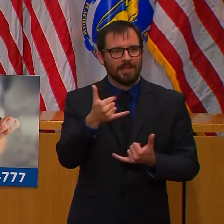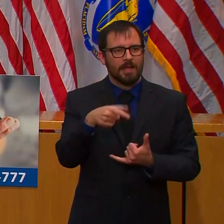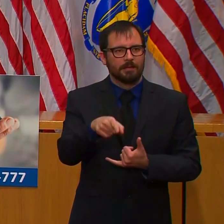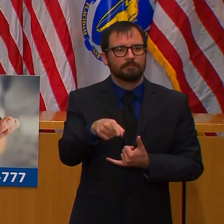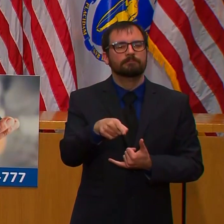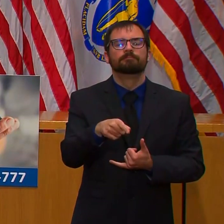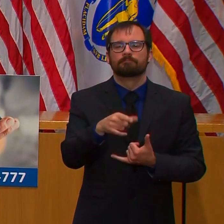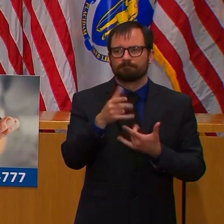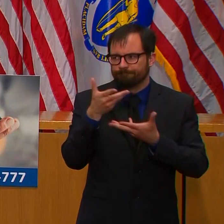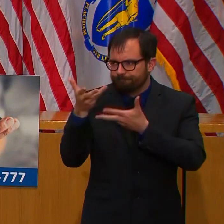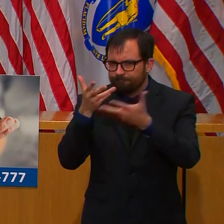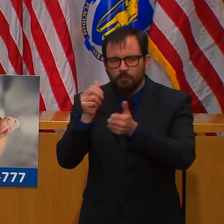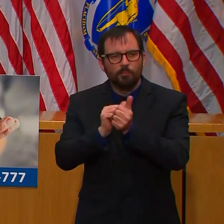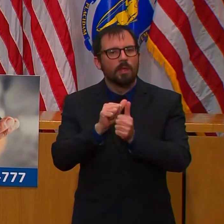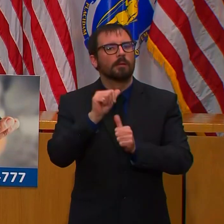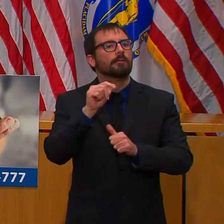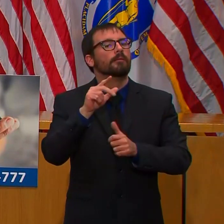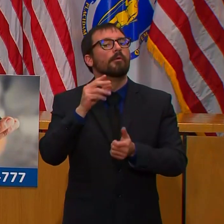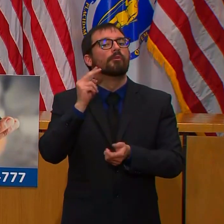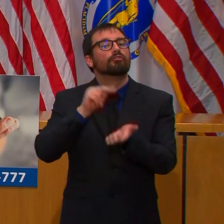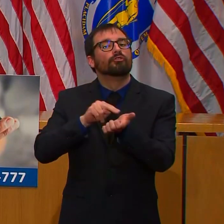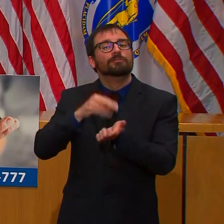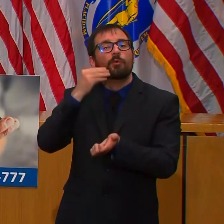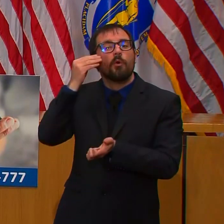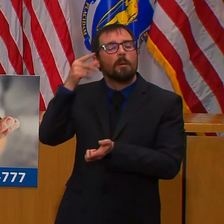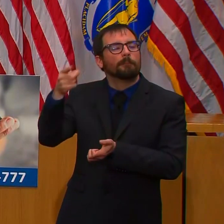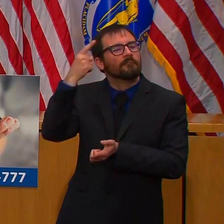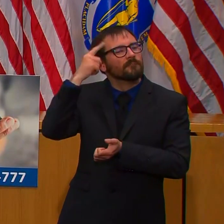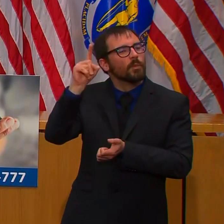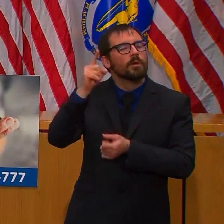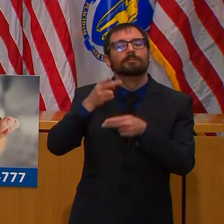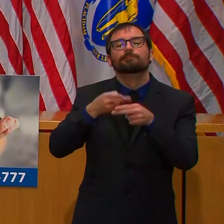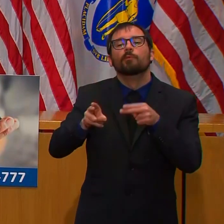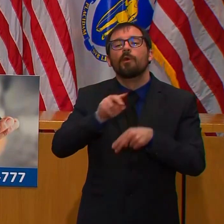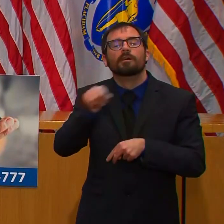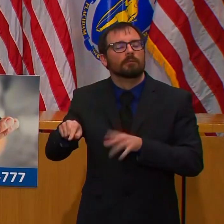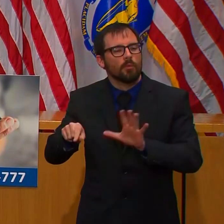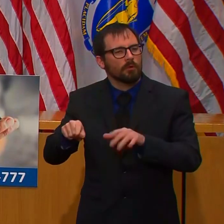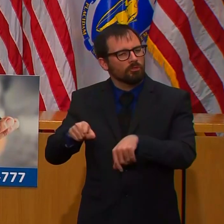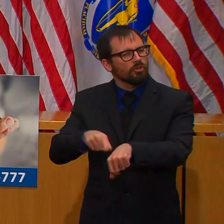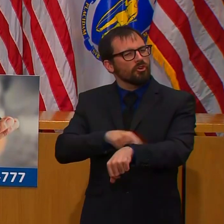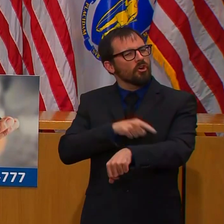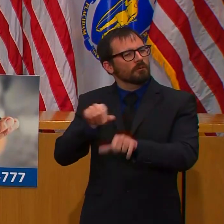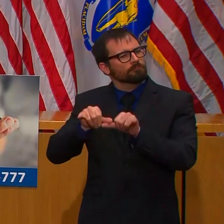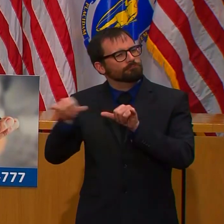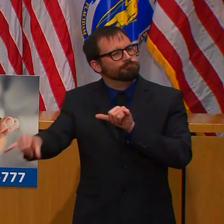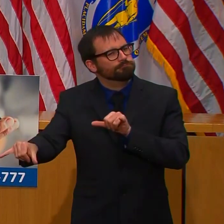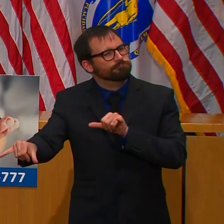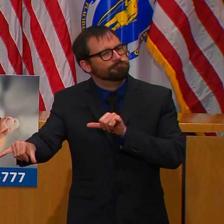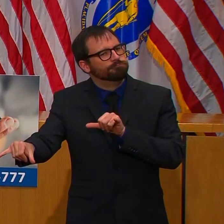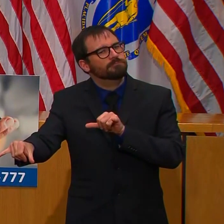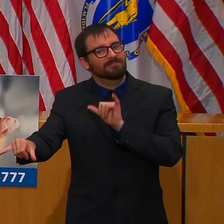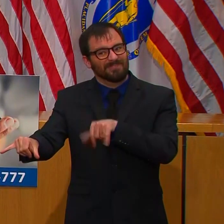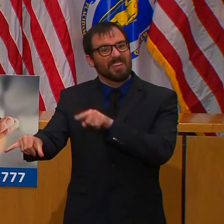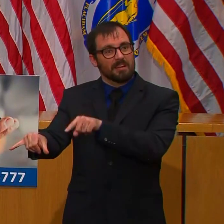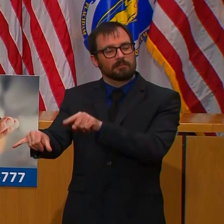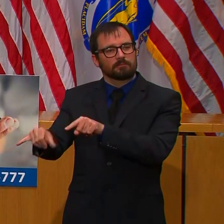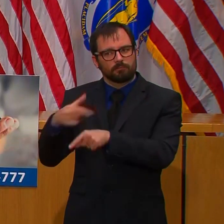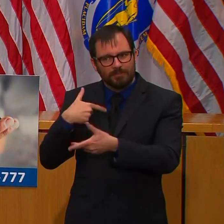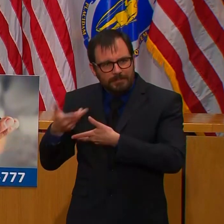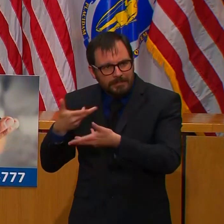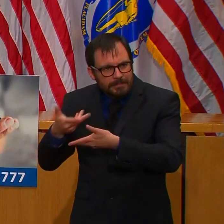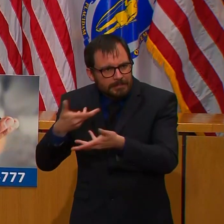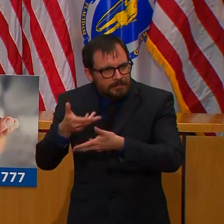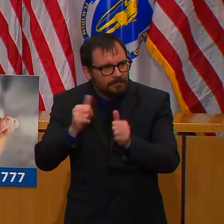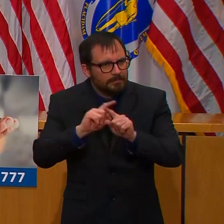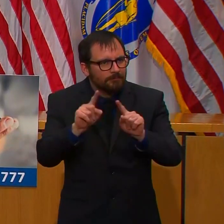to care for individuals infected with COVID-19. This initiative offers an alternative location where individuals who